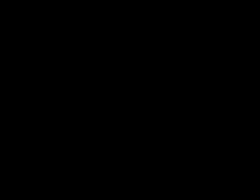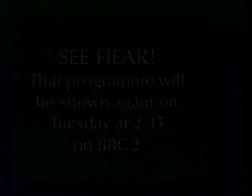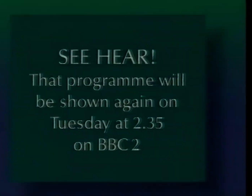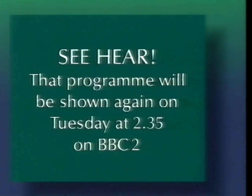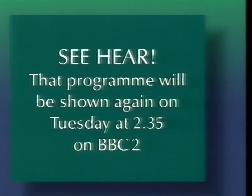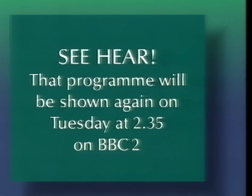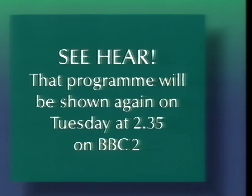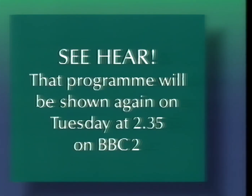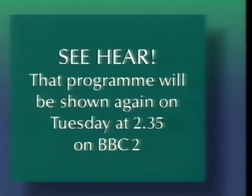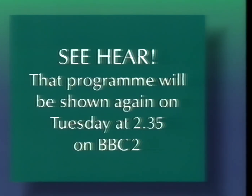Bye.